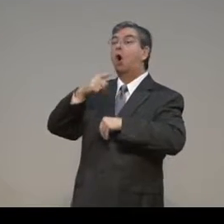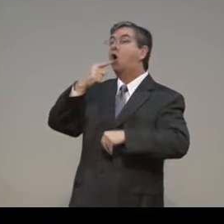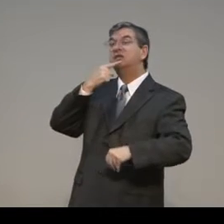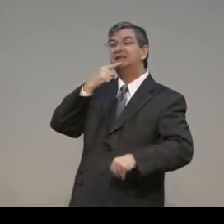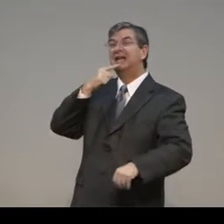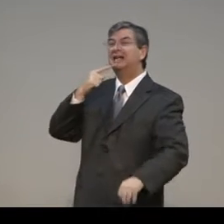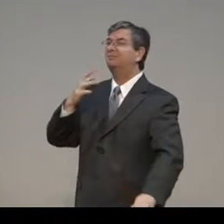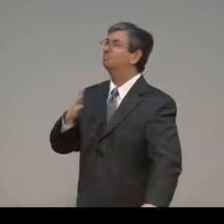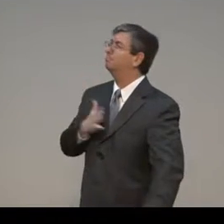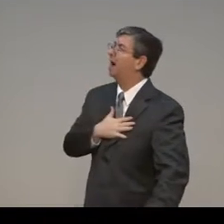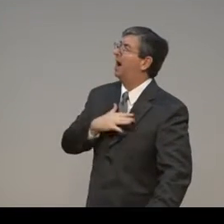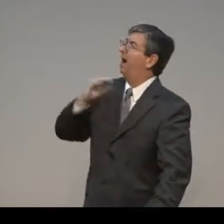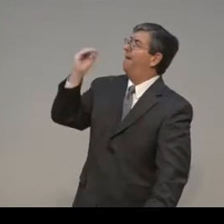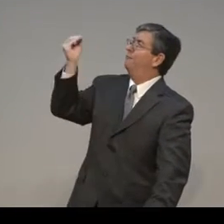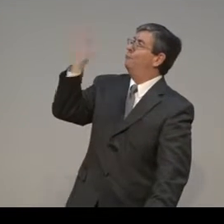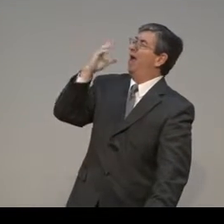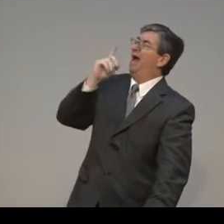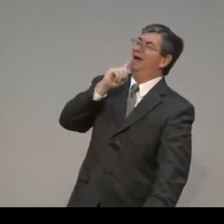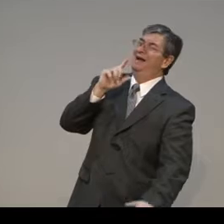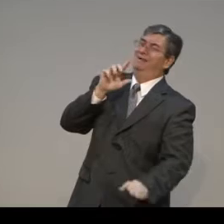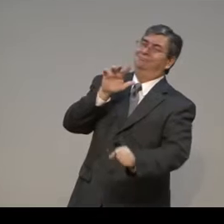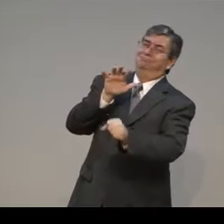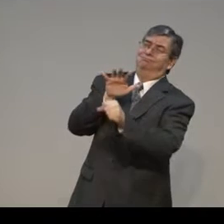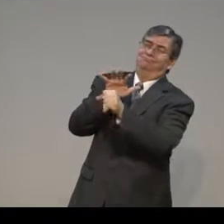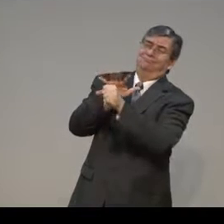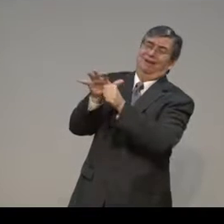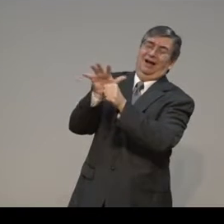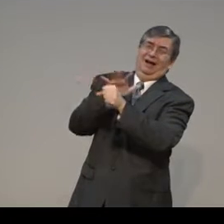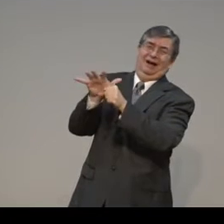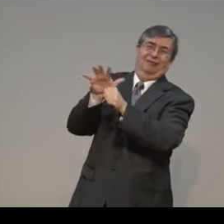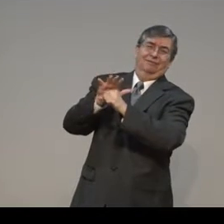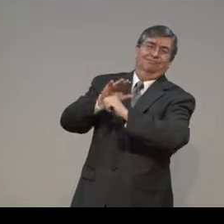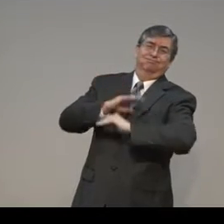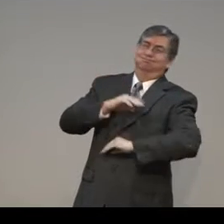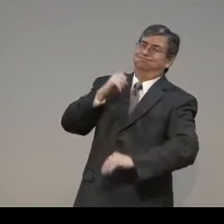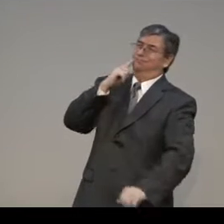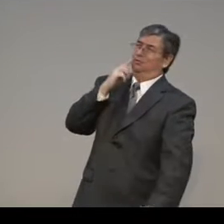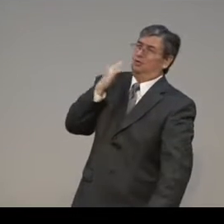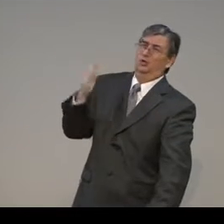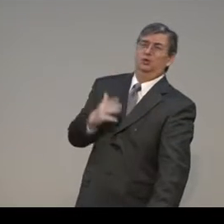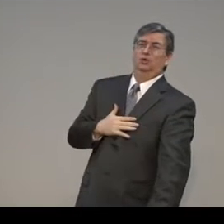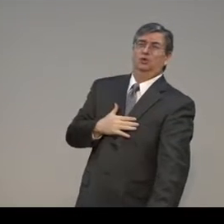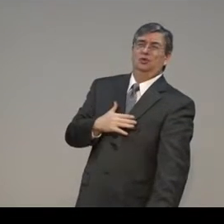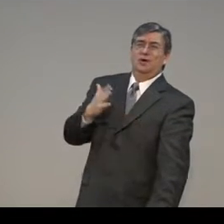my grace is